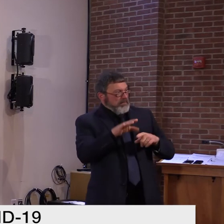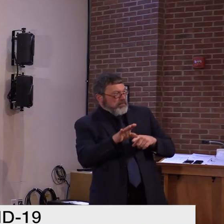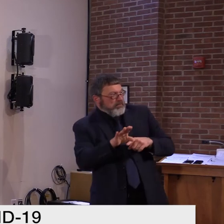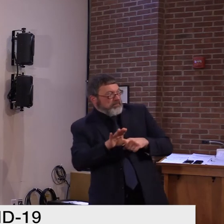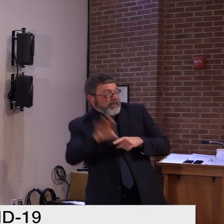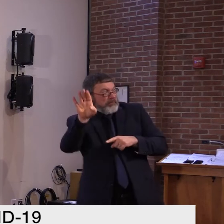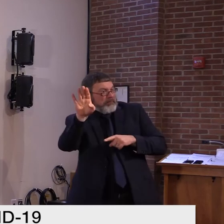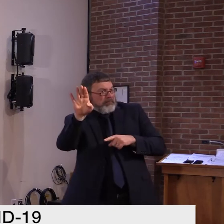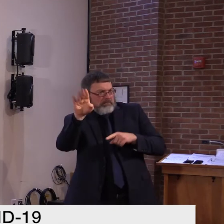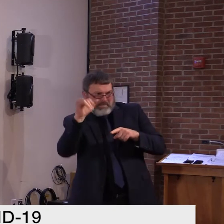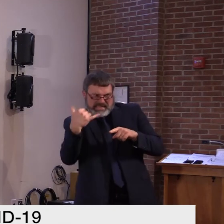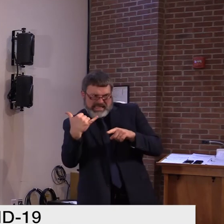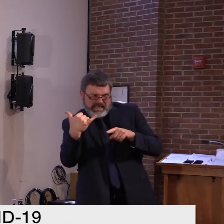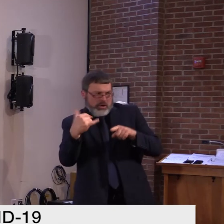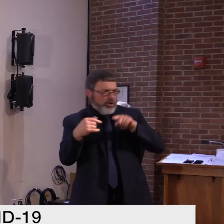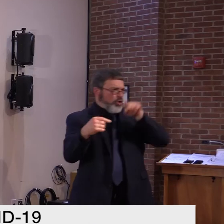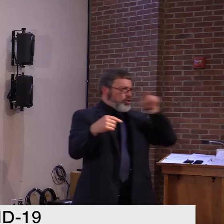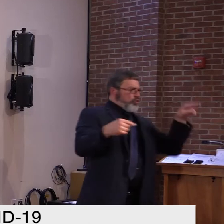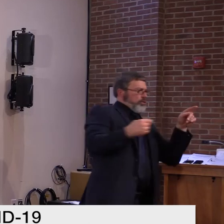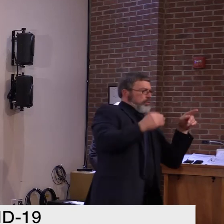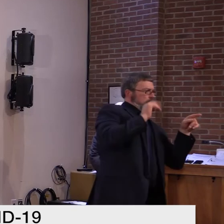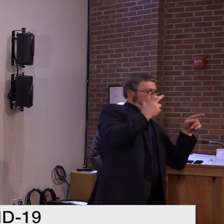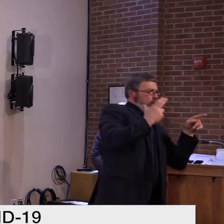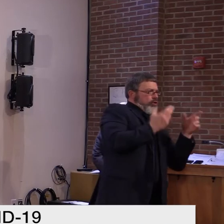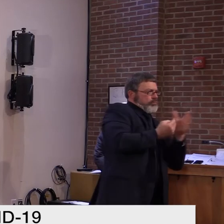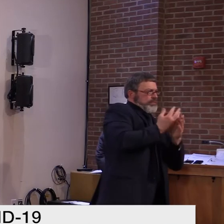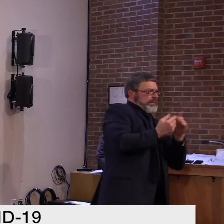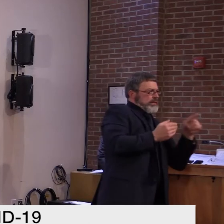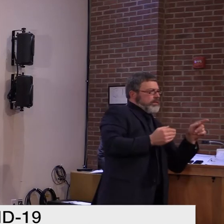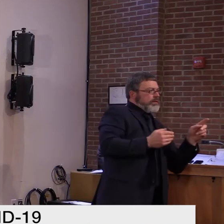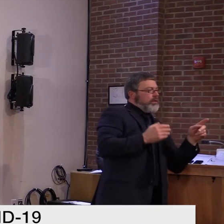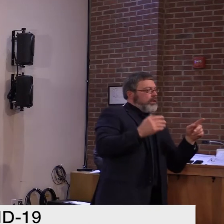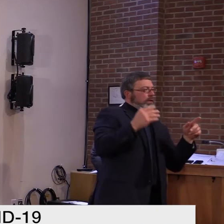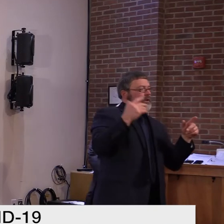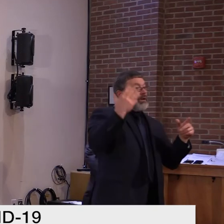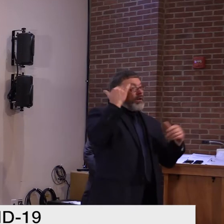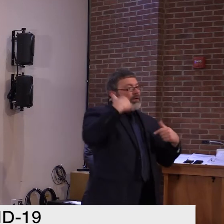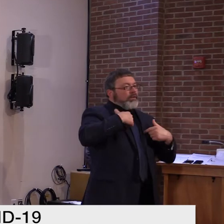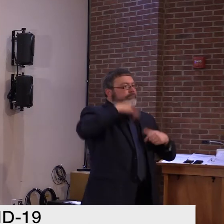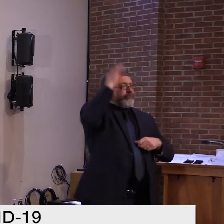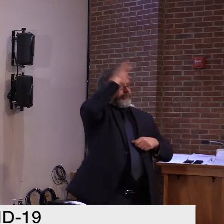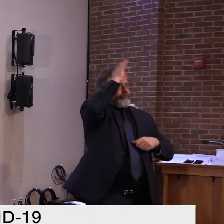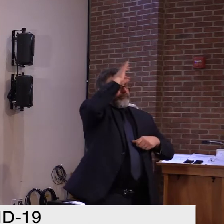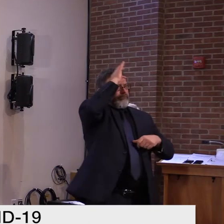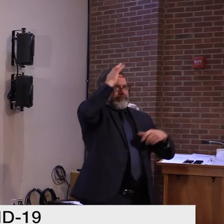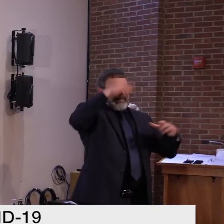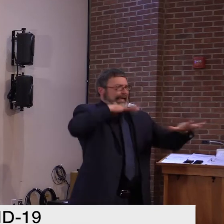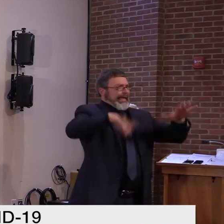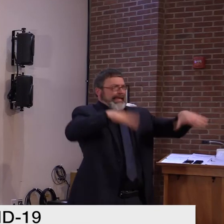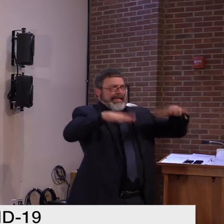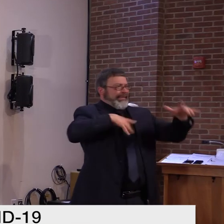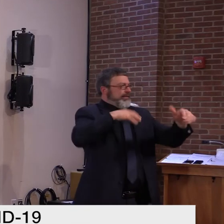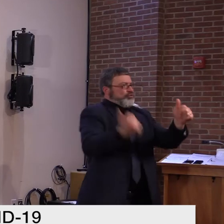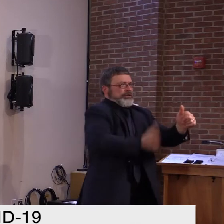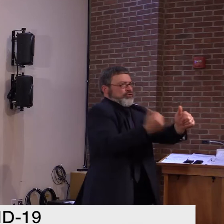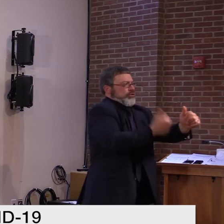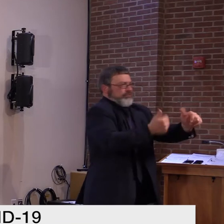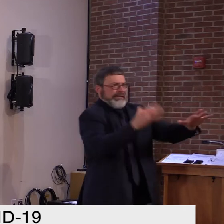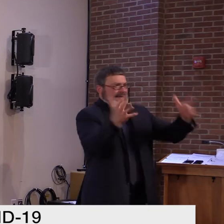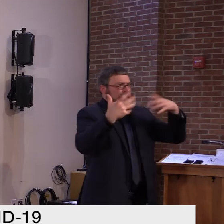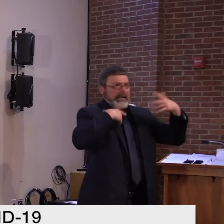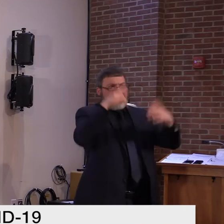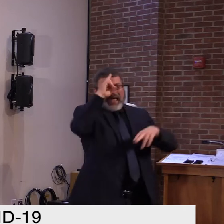that we're actually expanding even further, and adequate contact tracing, which we're expanding even further